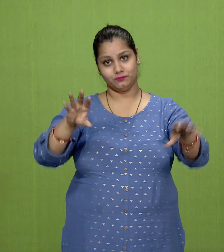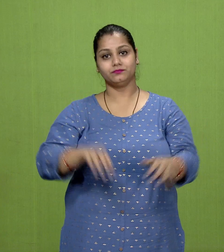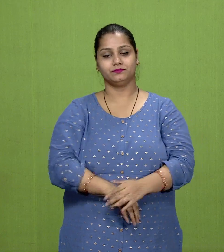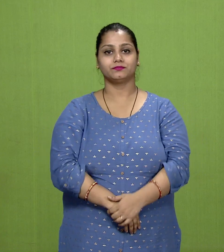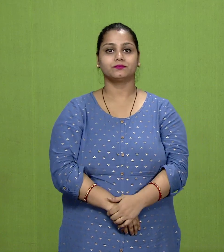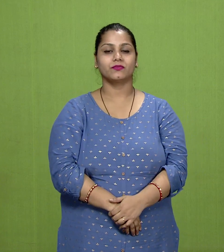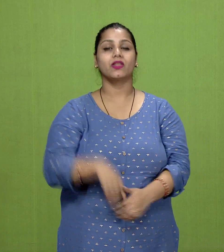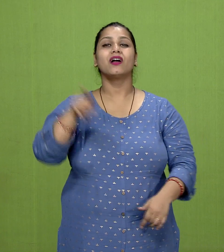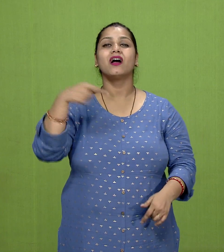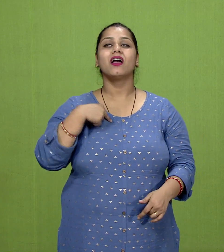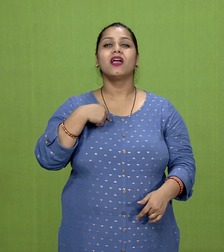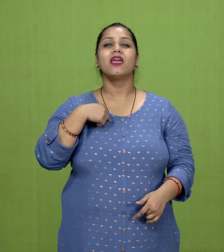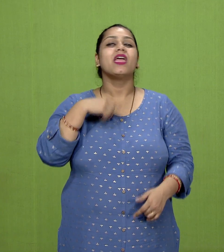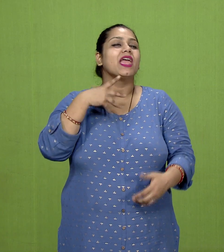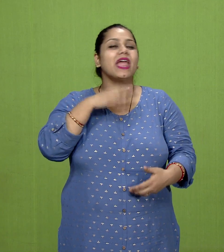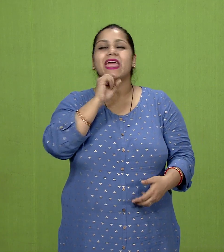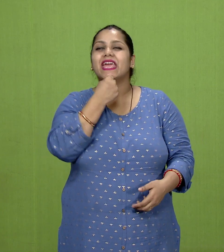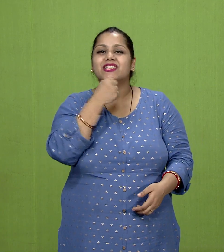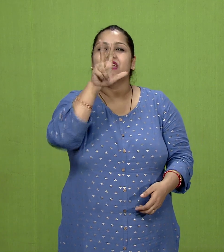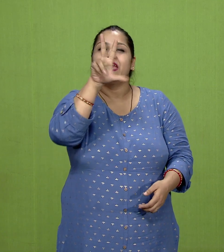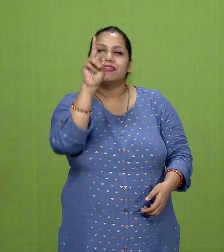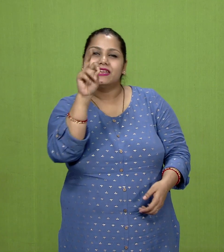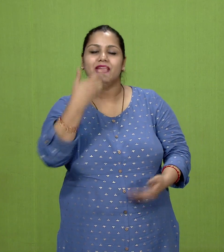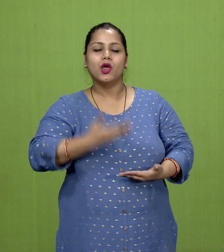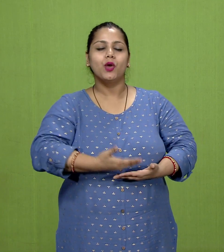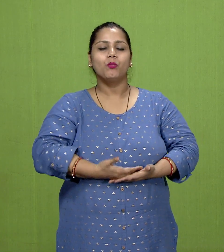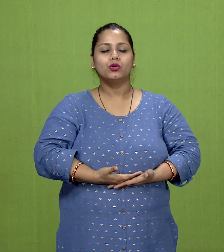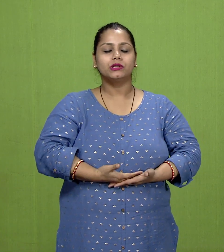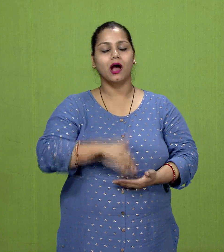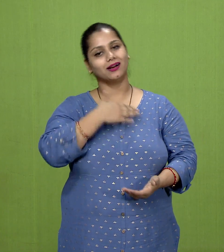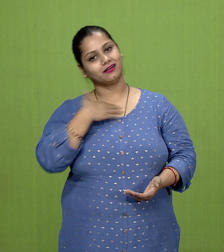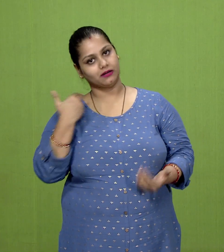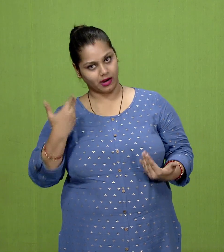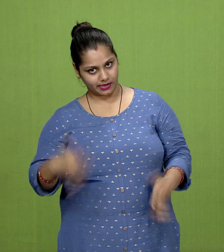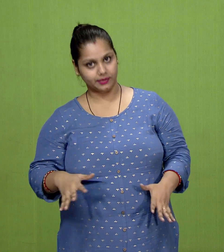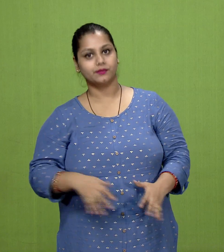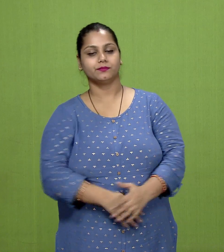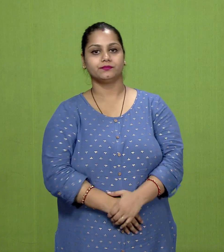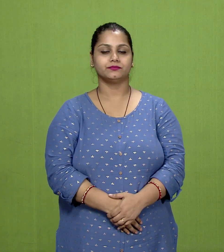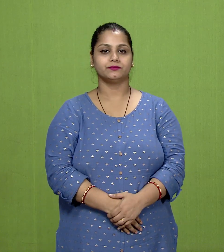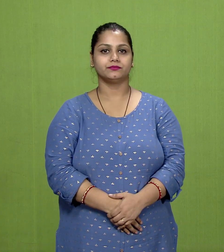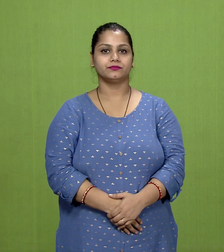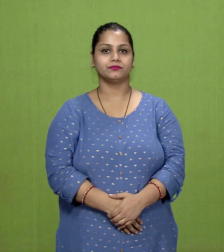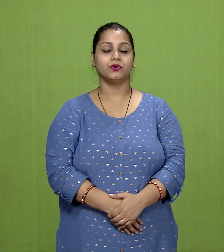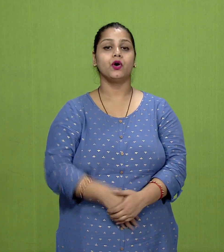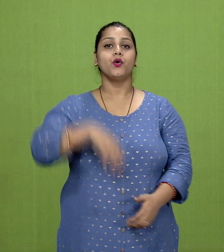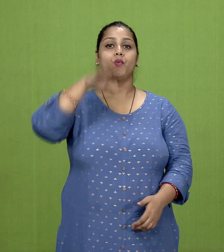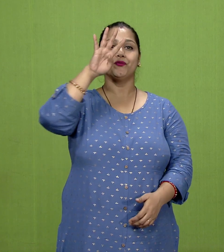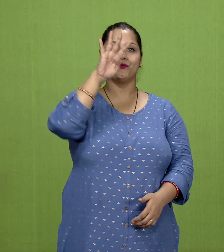He died at the age of 80, 483 BC,